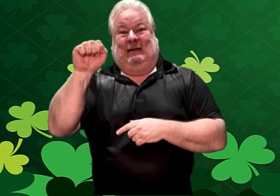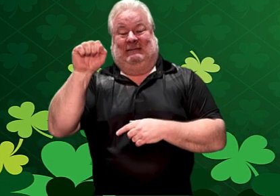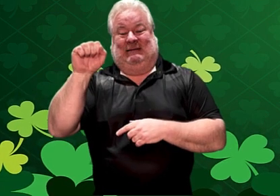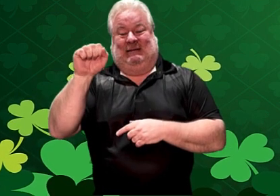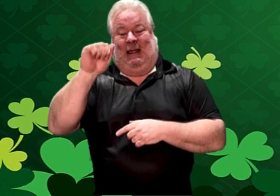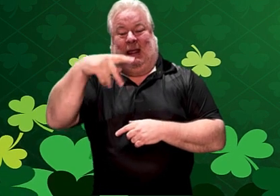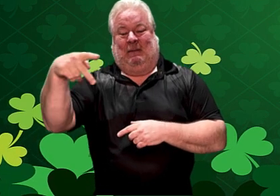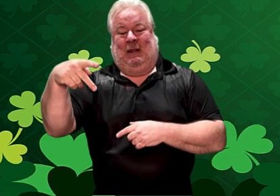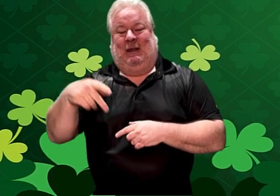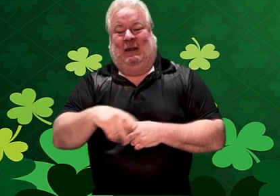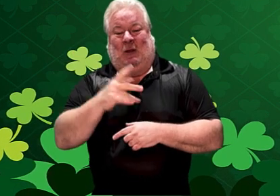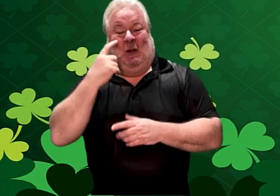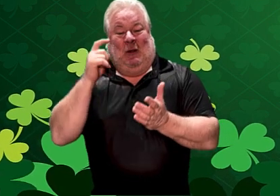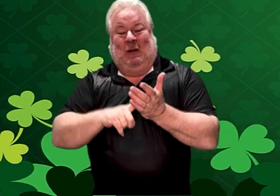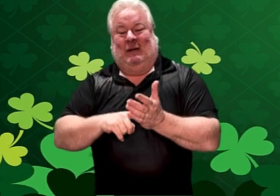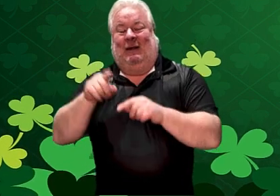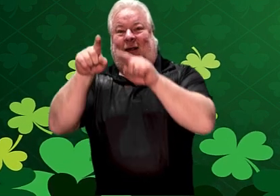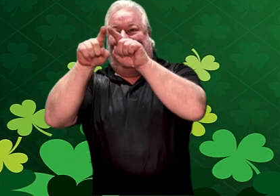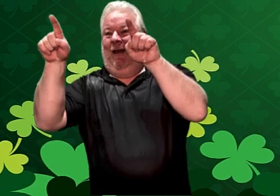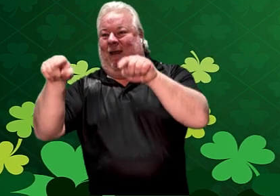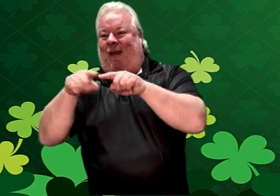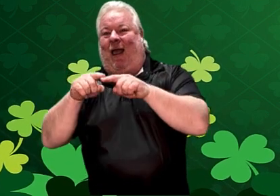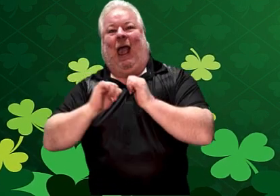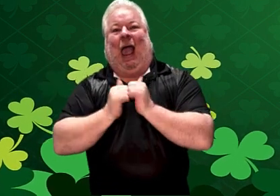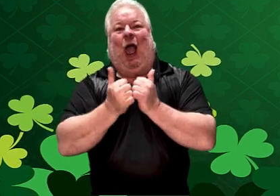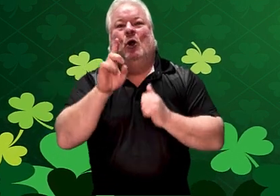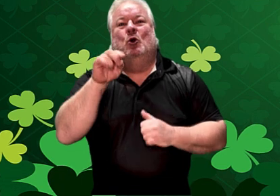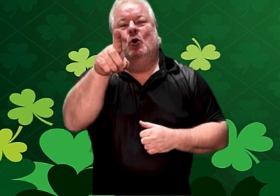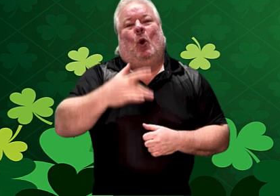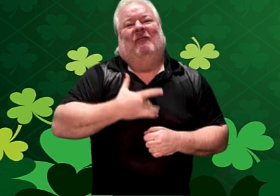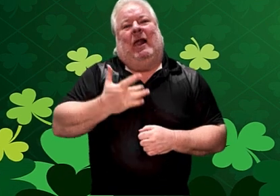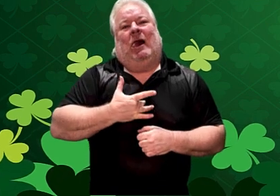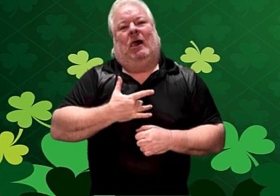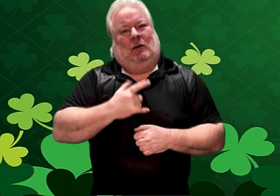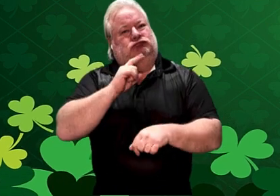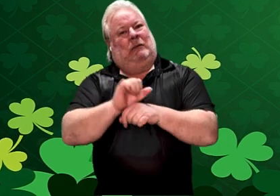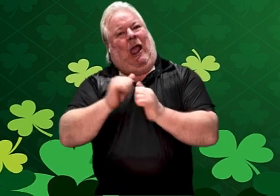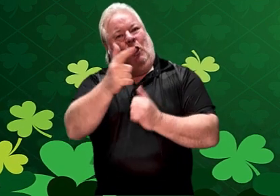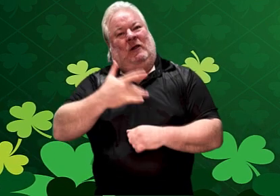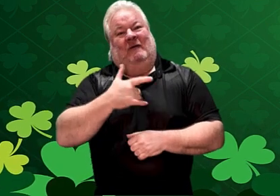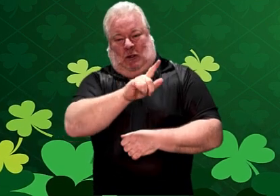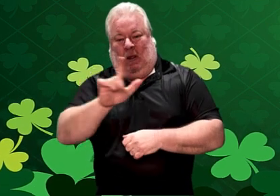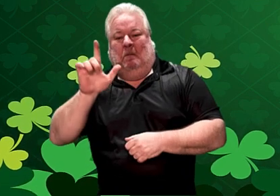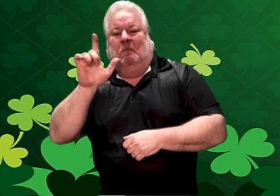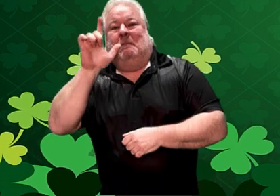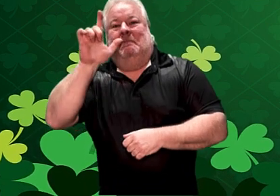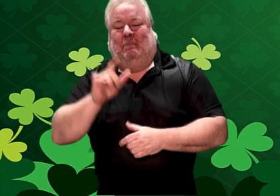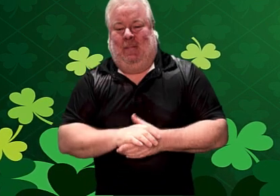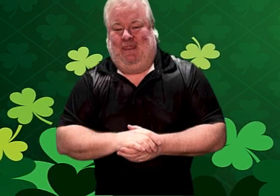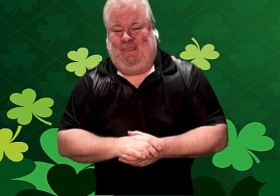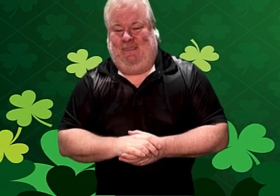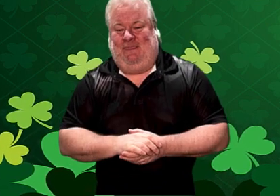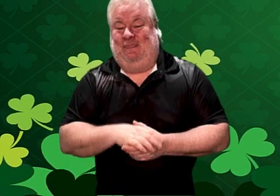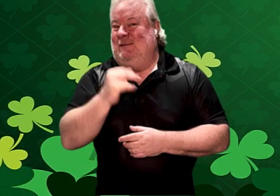App, you're going to see this, how do you feel question. And you get to click it.